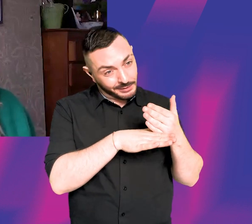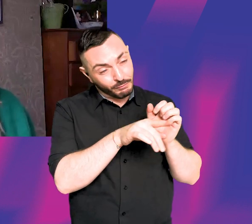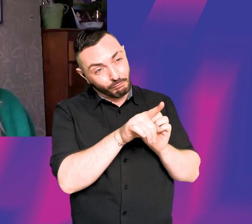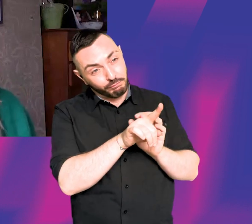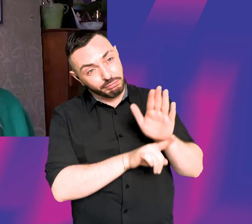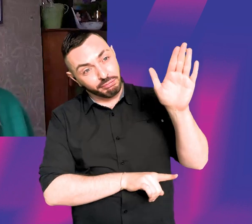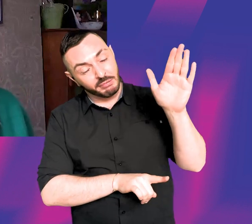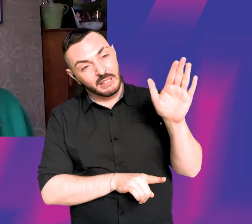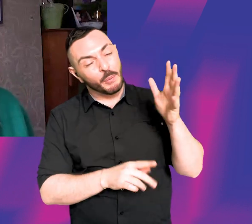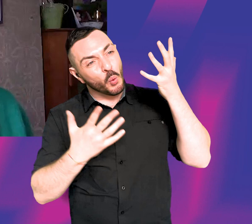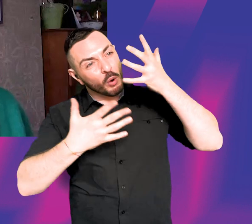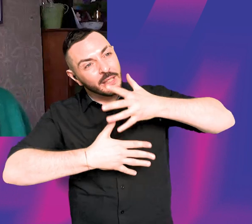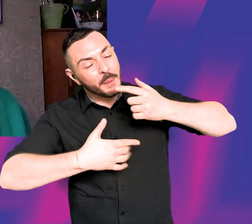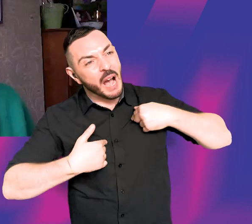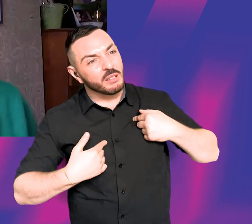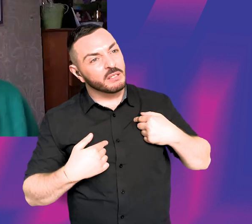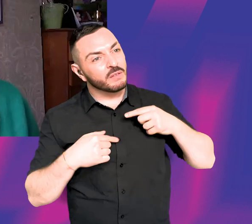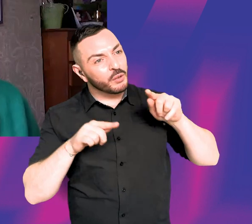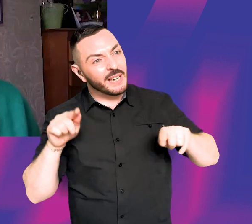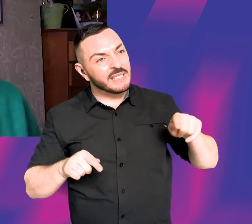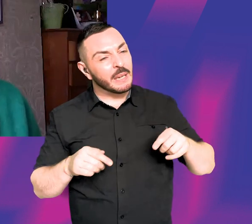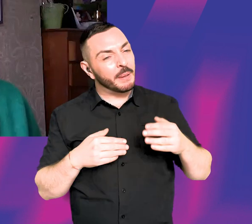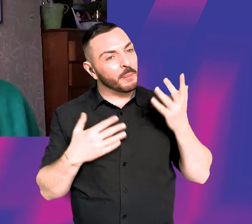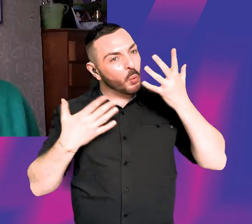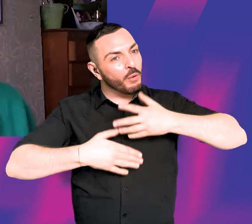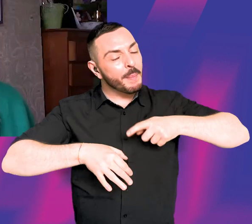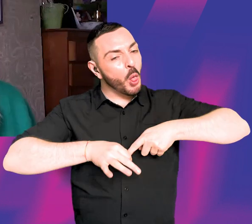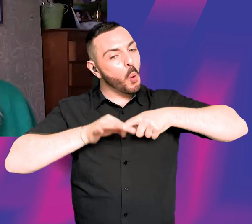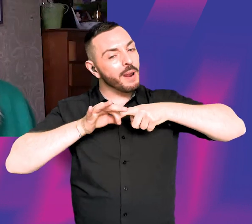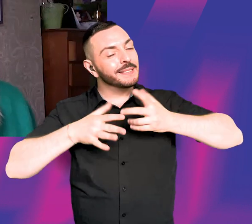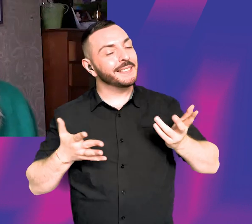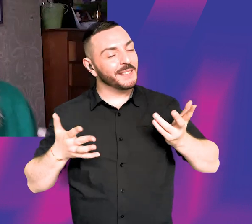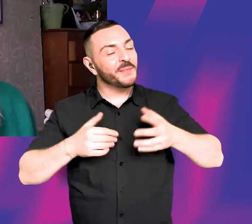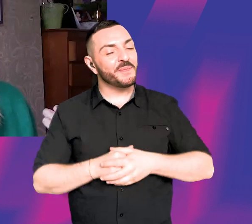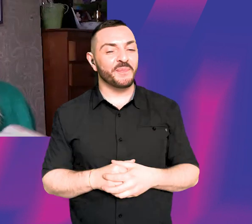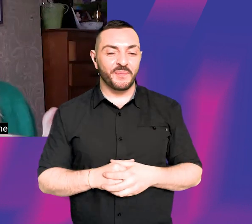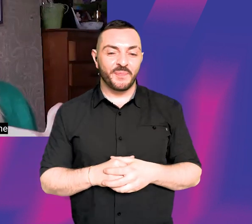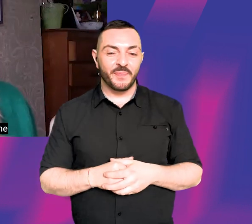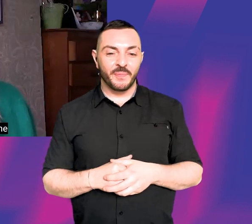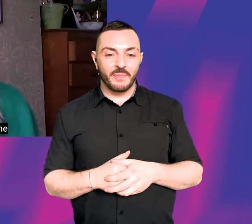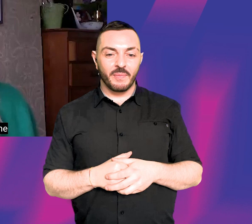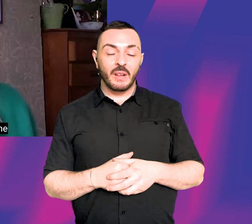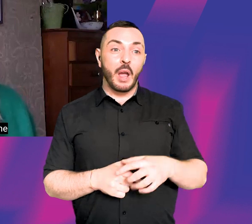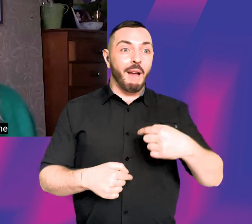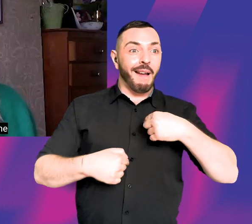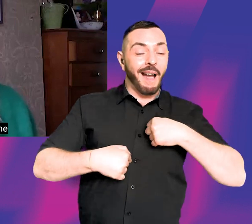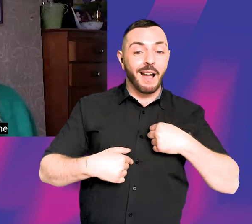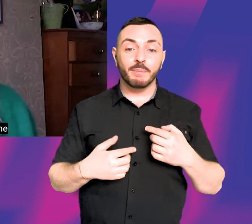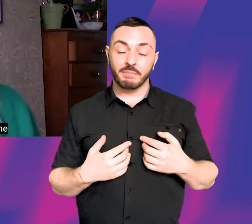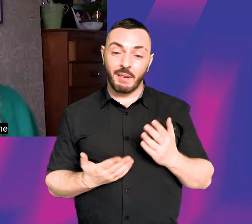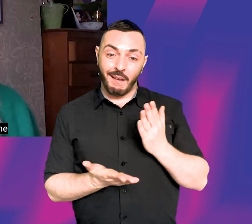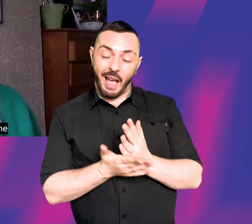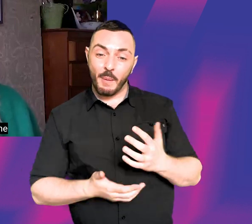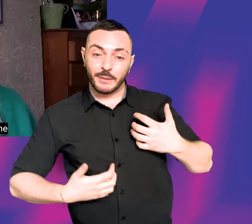about variety and more just concerned with quality. know, I think I, I'm really interested in doing